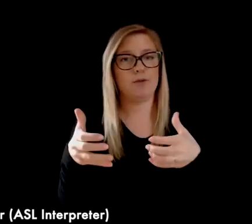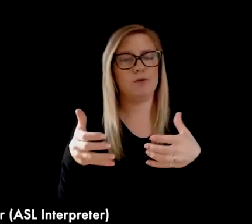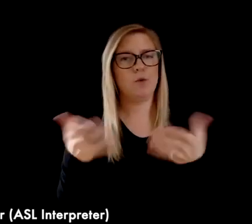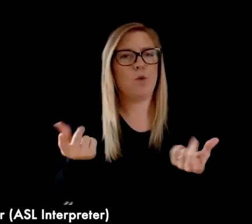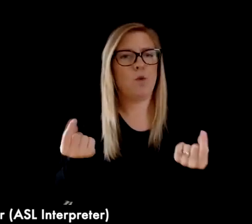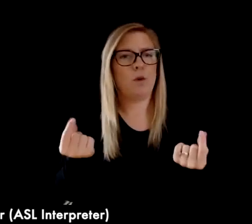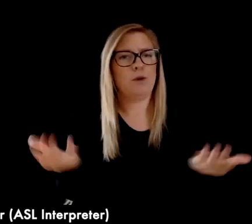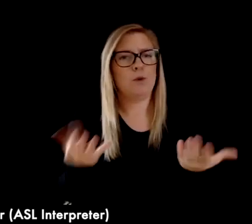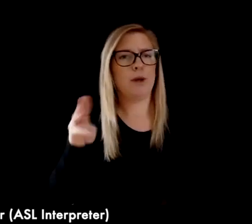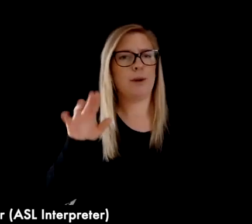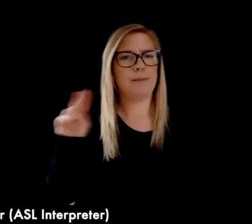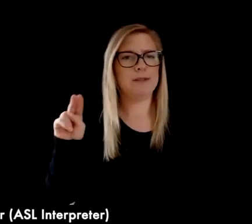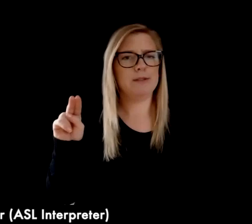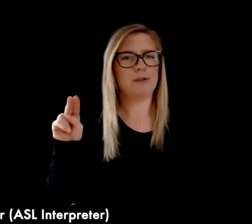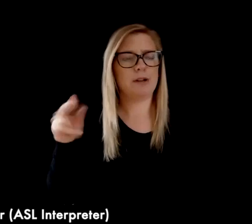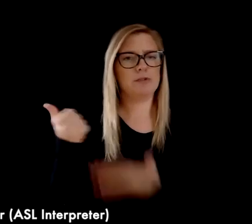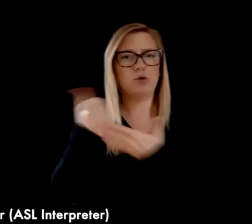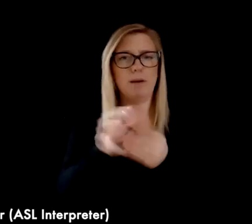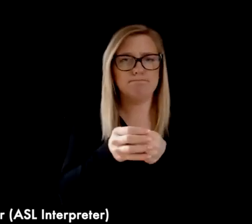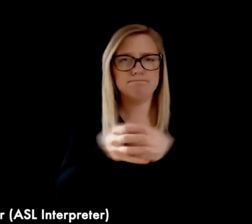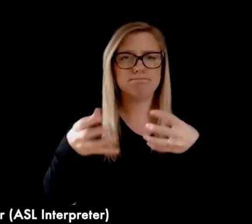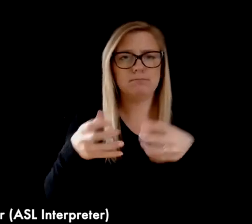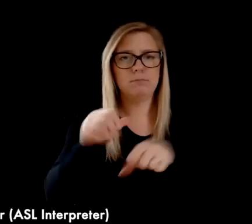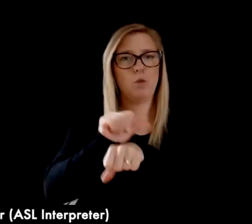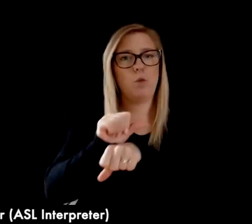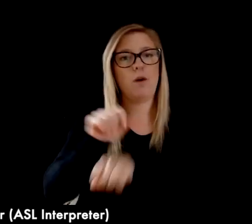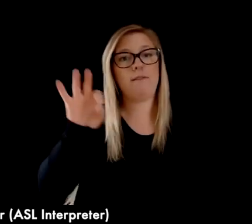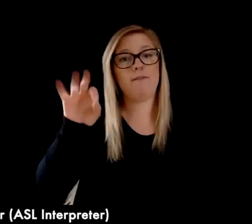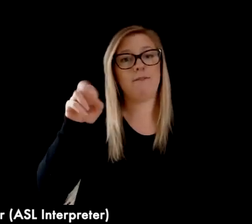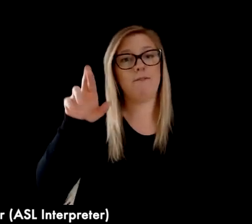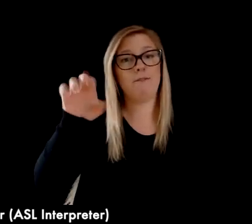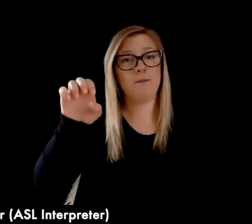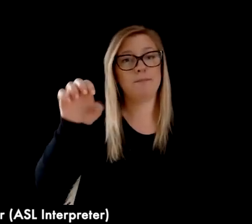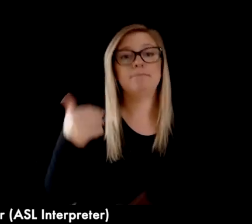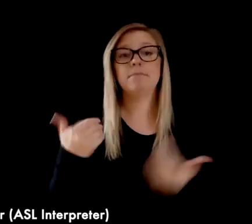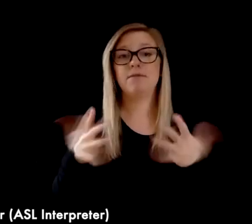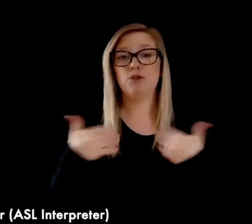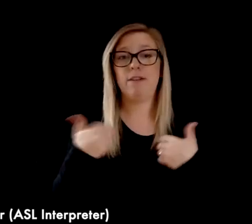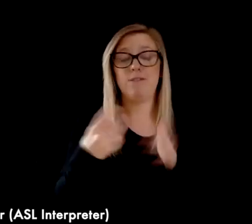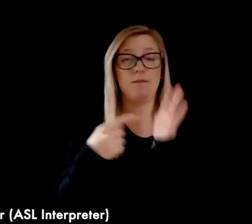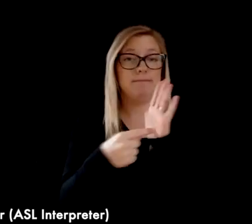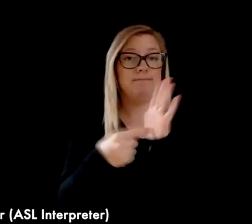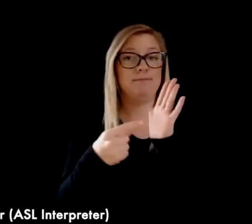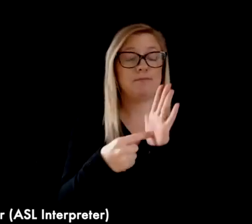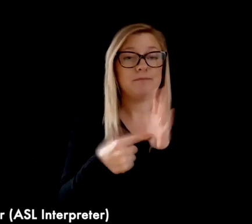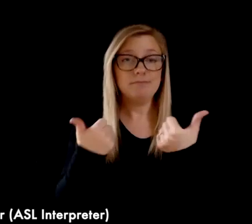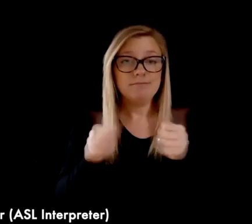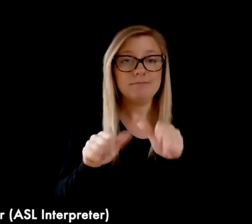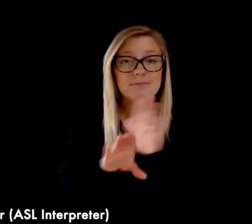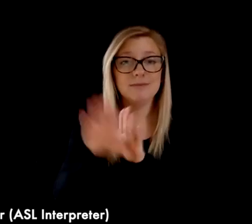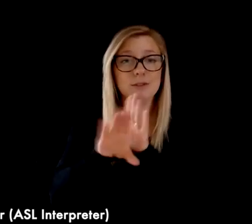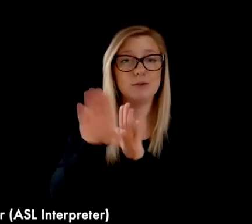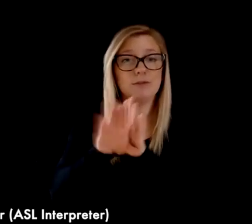I have a couple of examples. First of all, Minnesota is investing and expanding in workforce development scholarships.